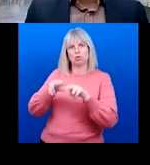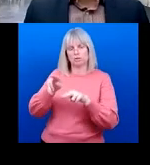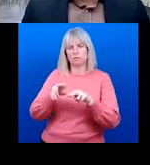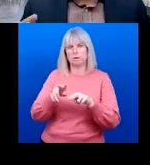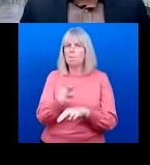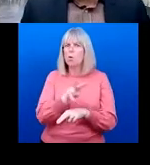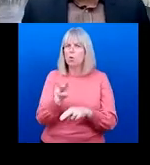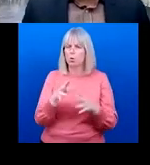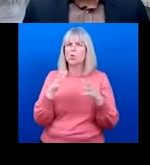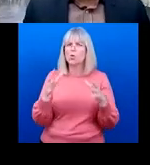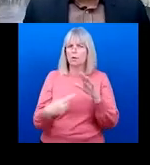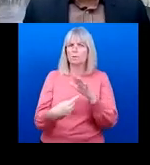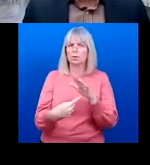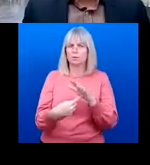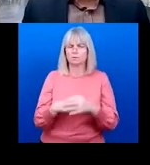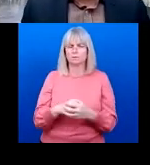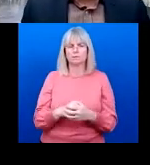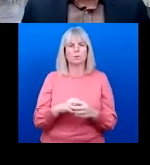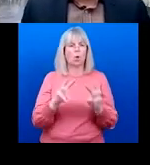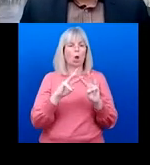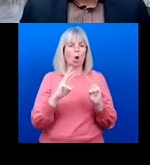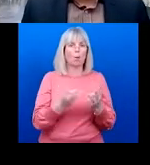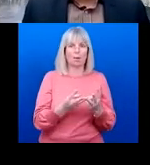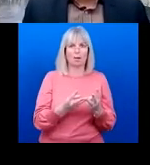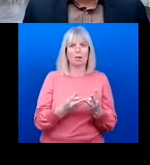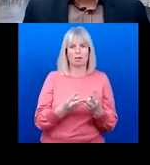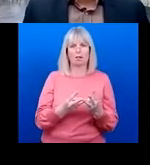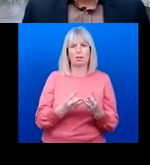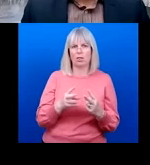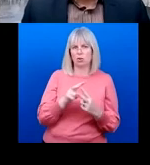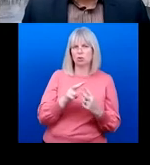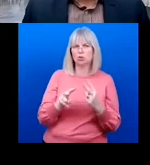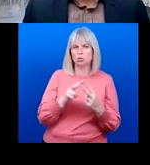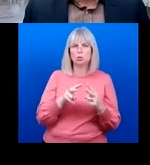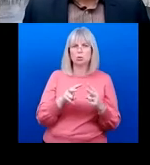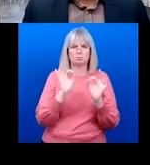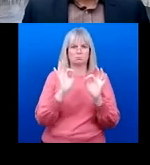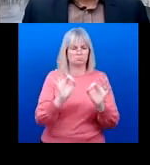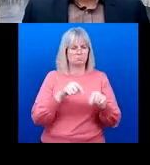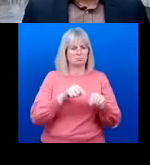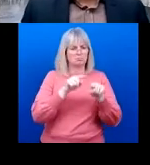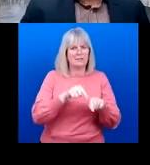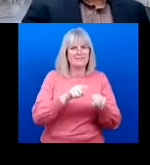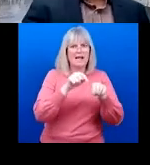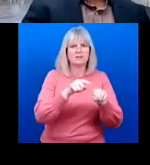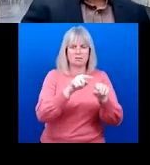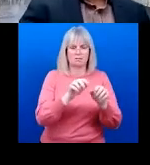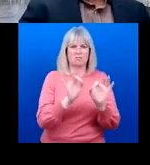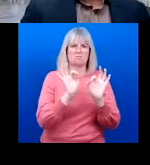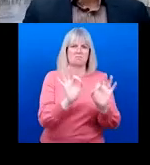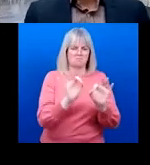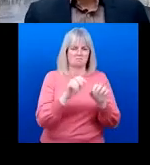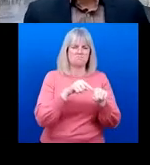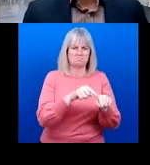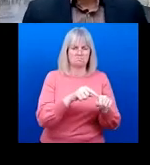the two indicators that we've discussed today serve as ideal tracer indicators given the reasons I specified earlier. Alakos However, at the